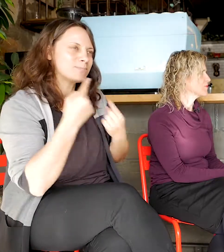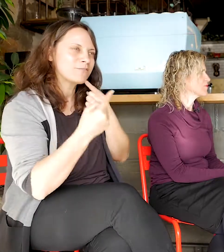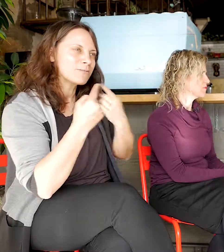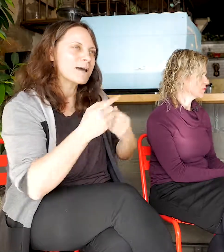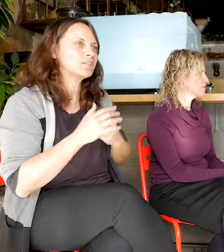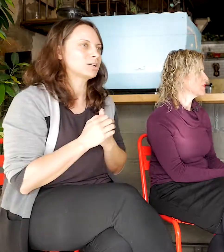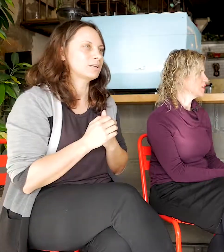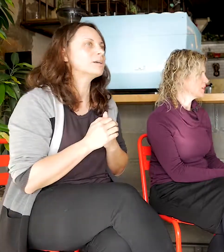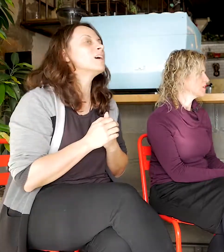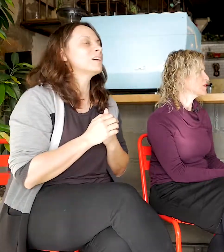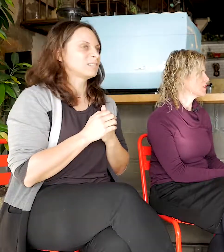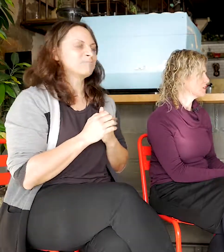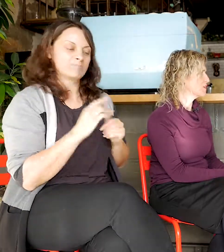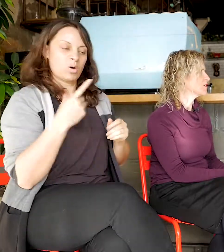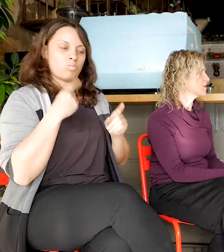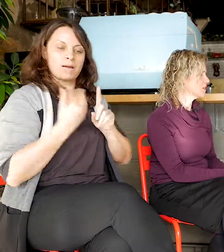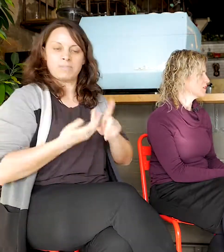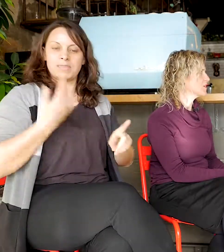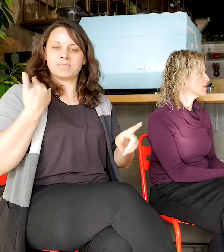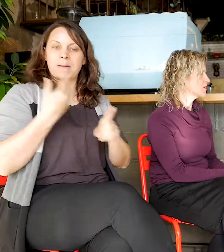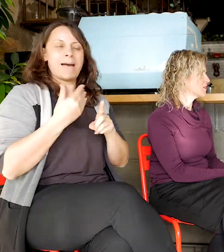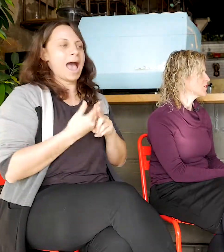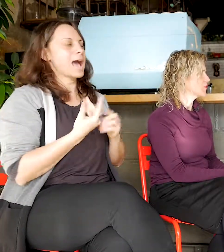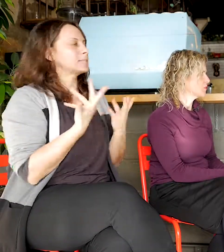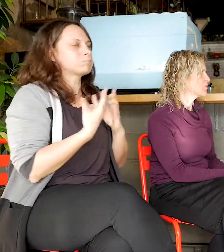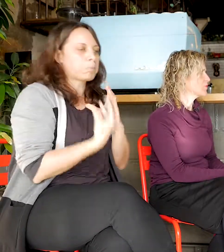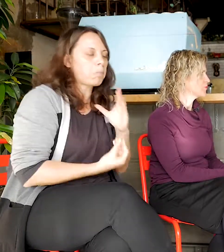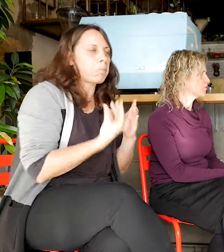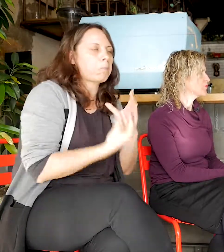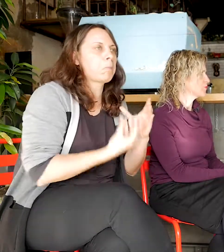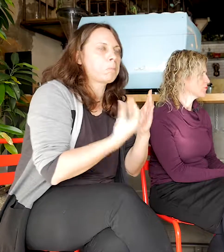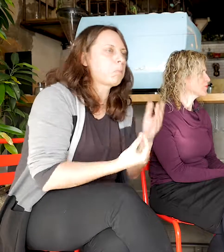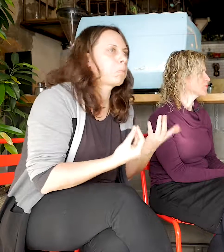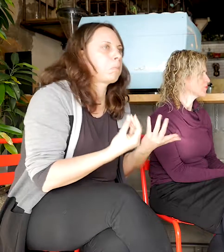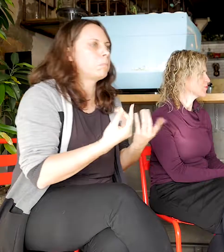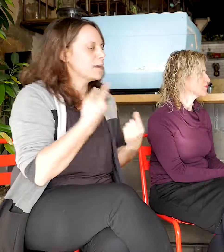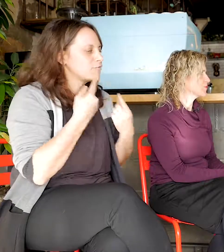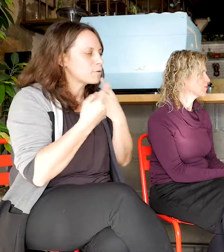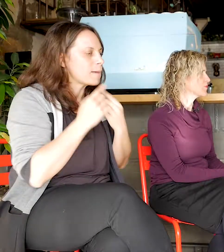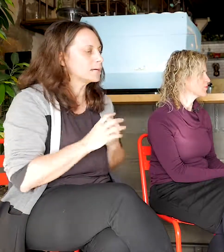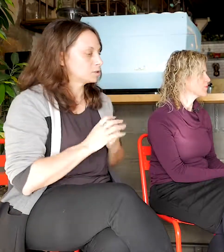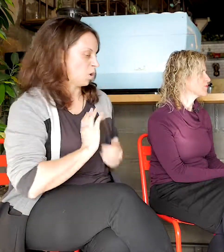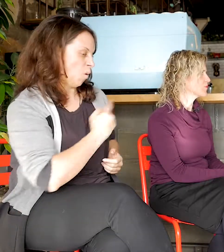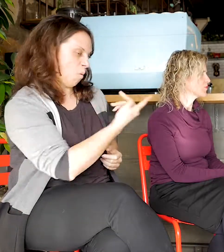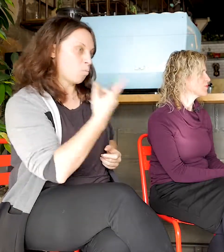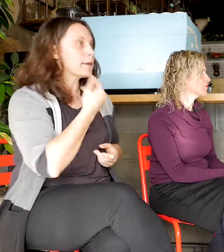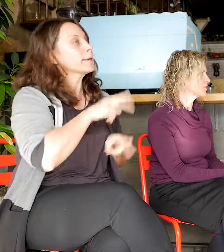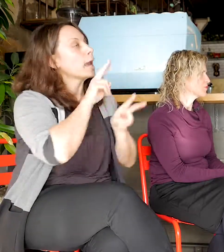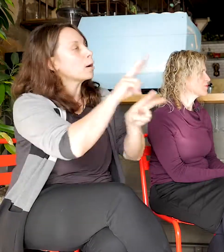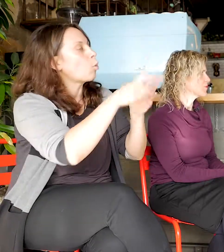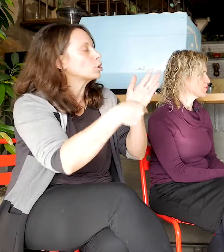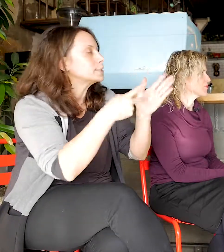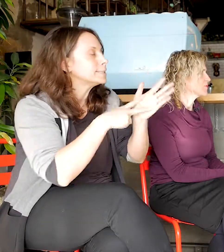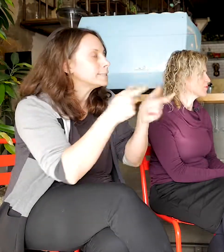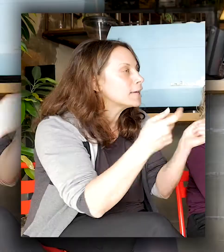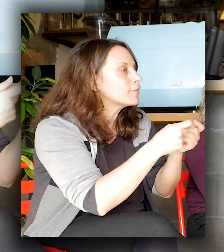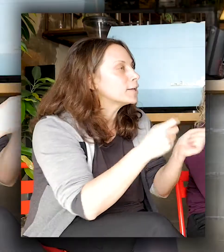information and lack of accessibility out there. You know, you and I can watch the TV news and get information about what's happening around the world. But if it's not